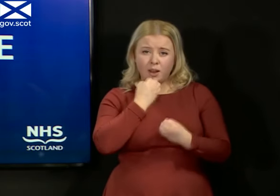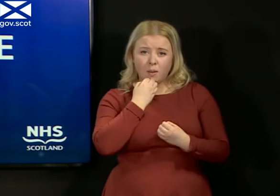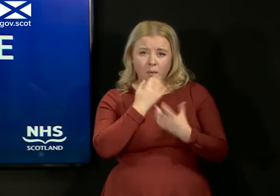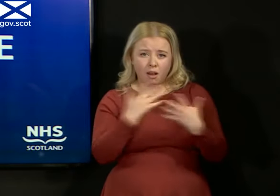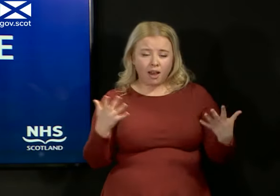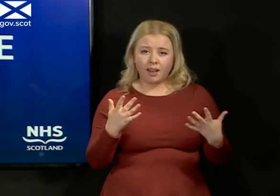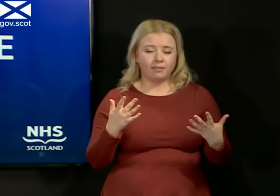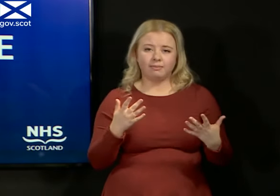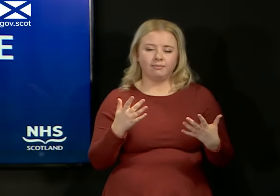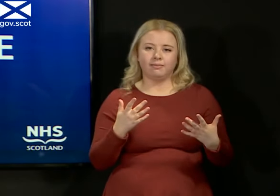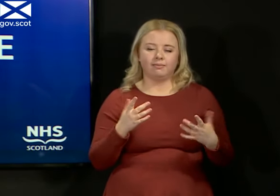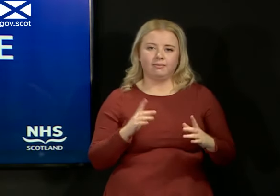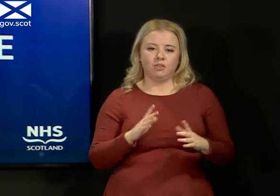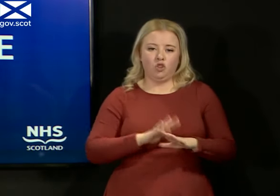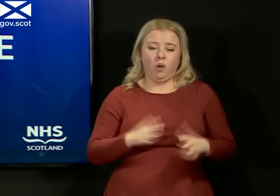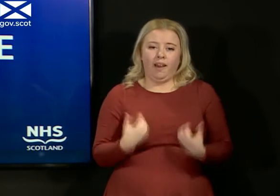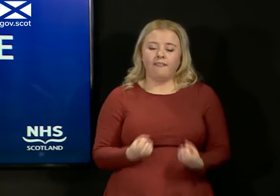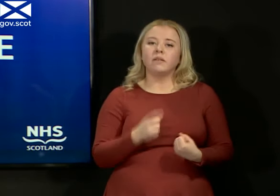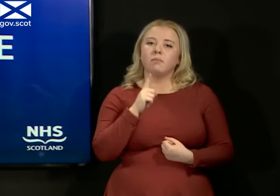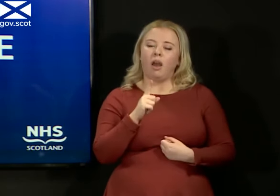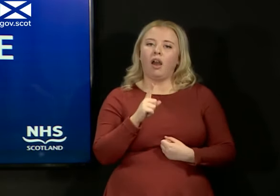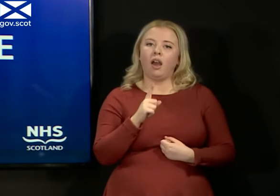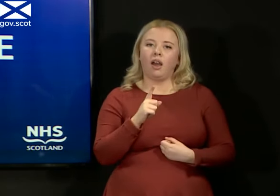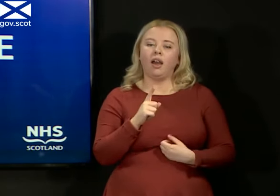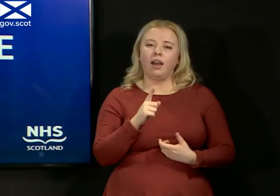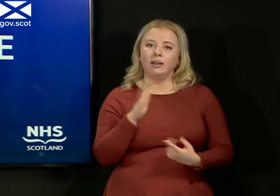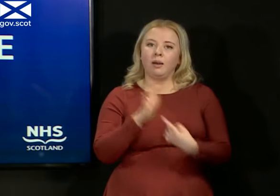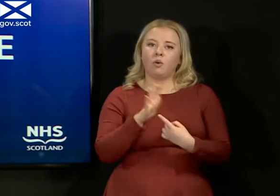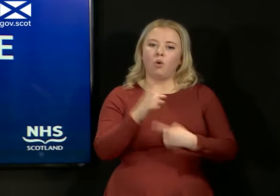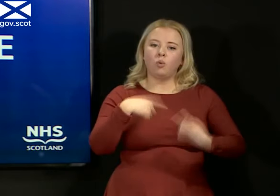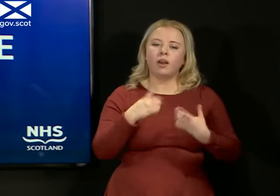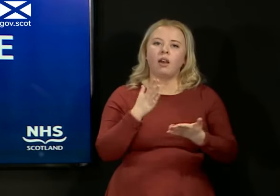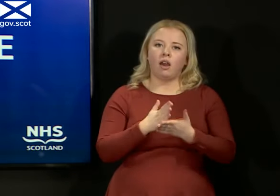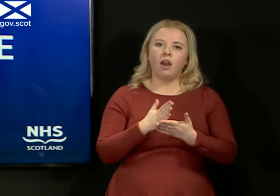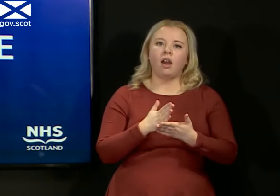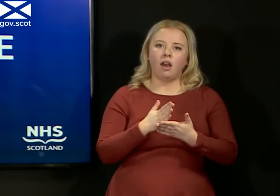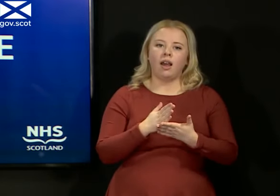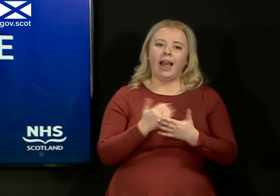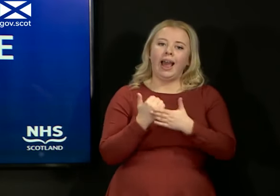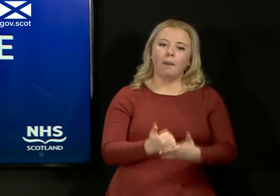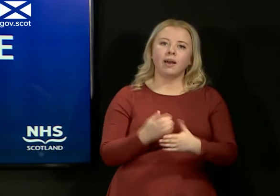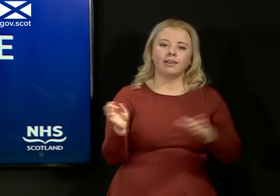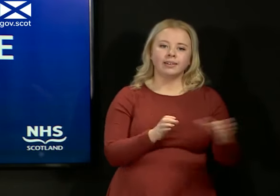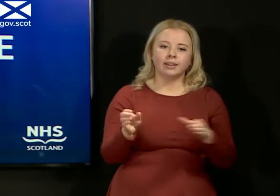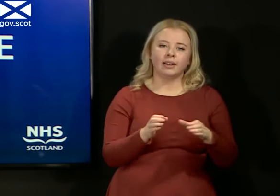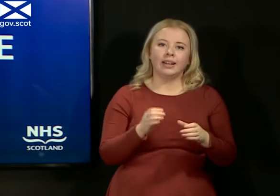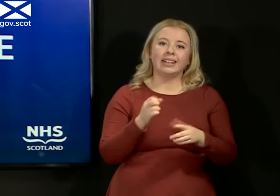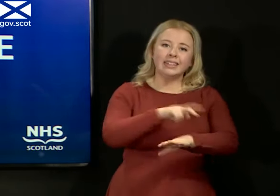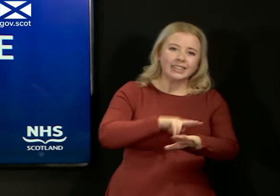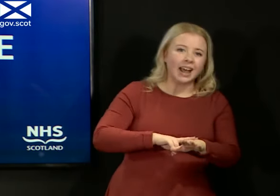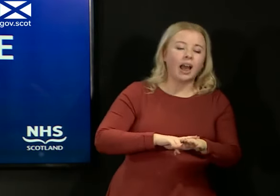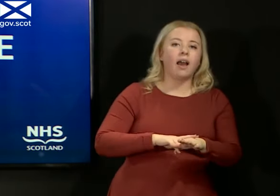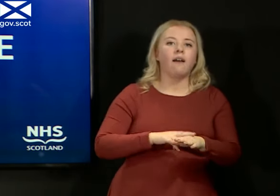what is the case is that we are making up shortfalls in the staffing rota providing